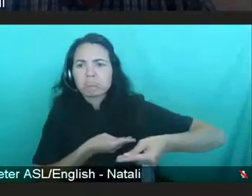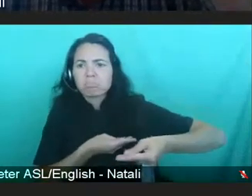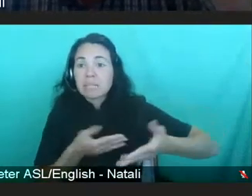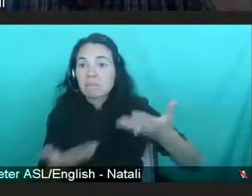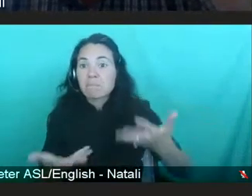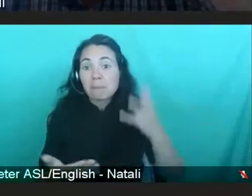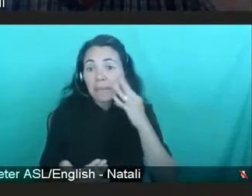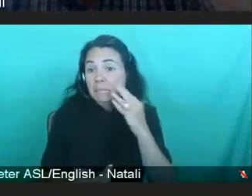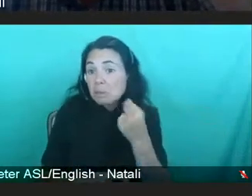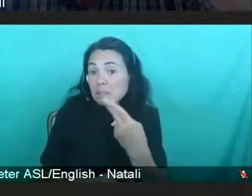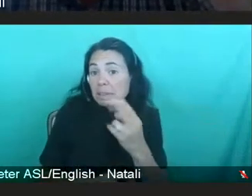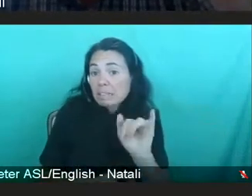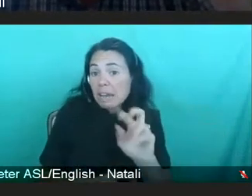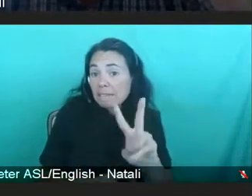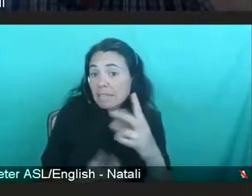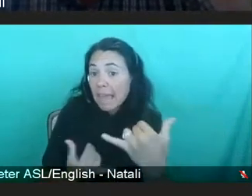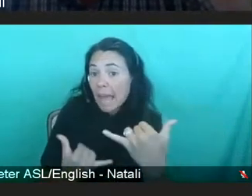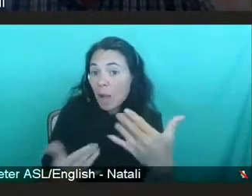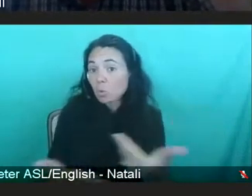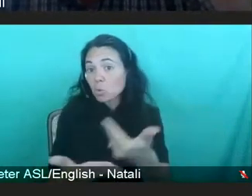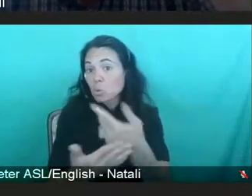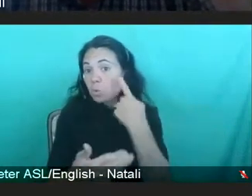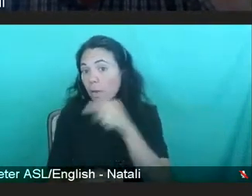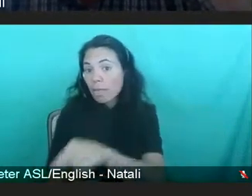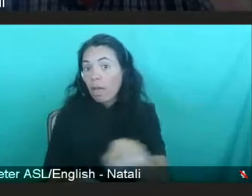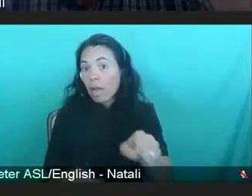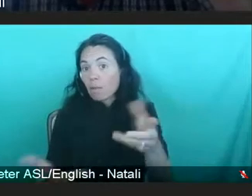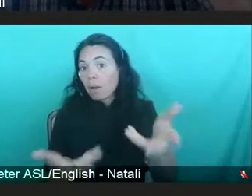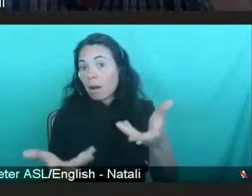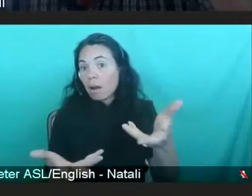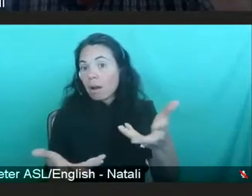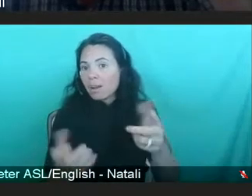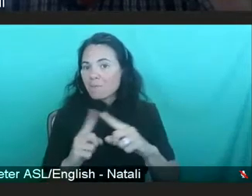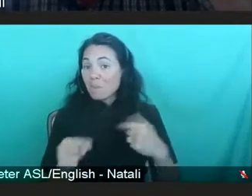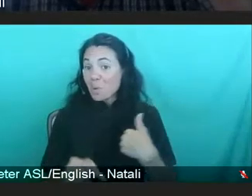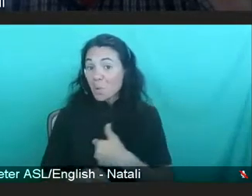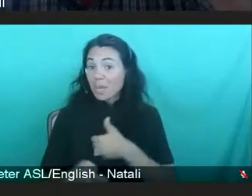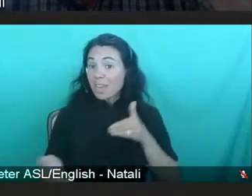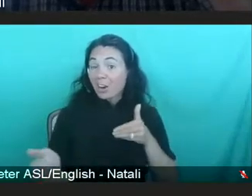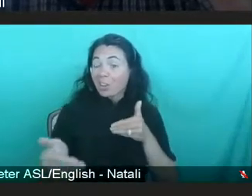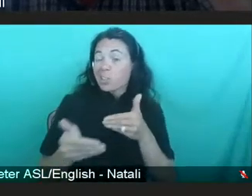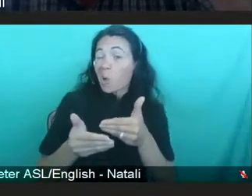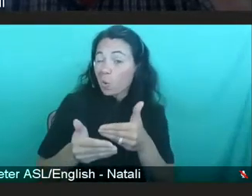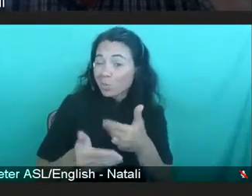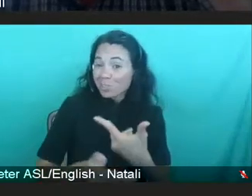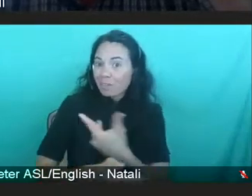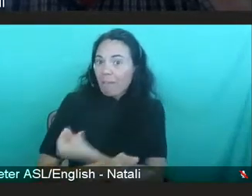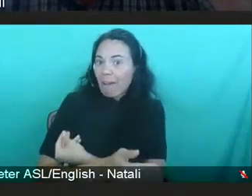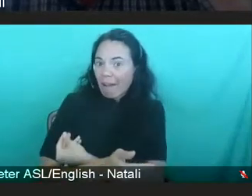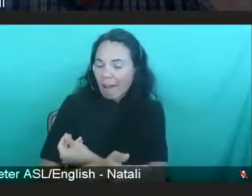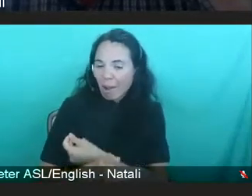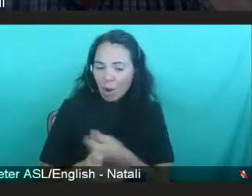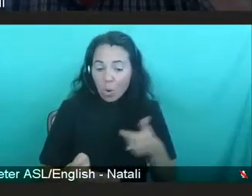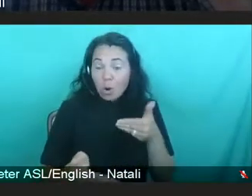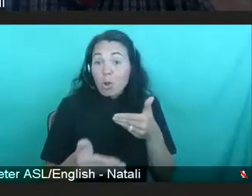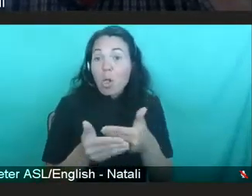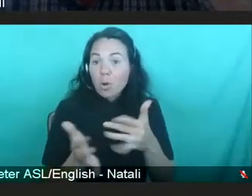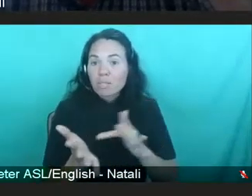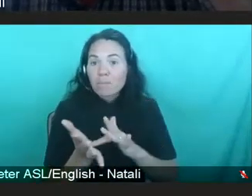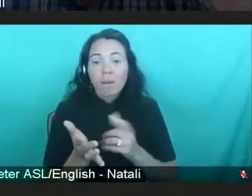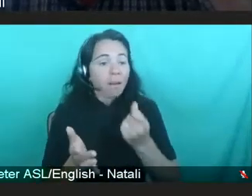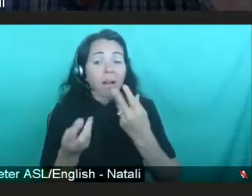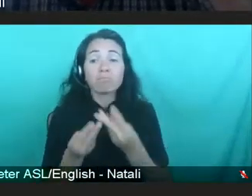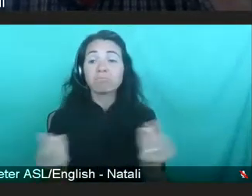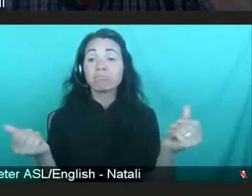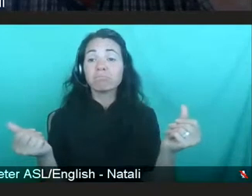knowing that we're close to vaccines, we're close to curative drug treatments, but we don't have a cure